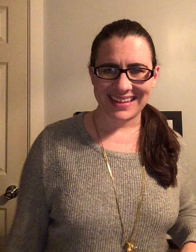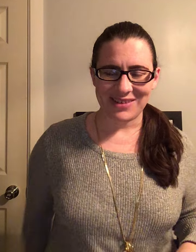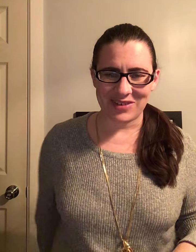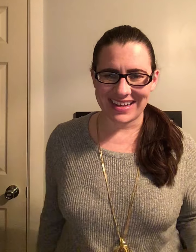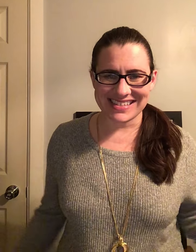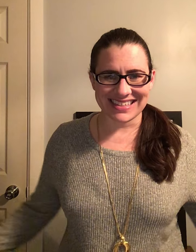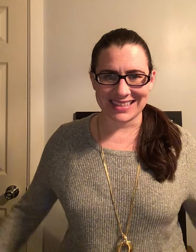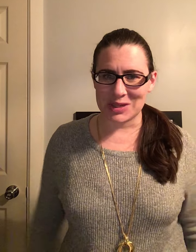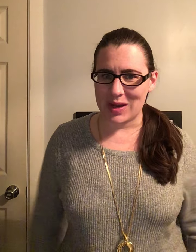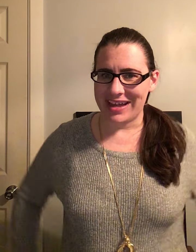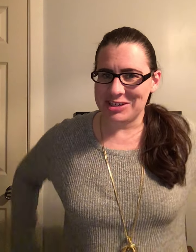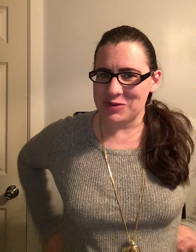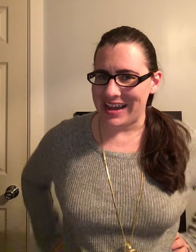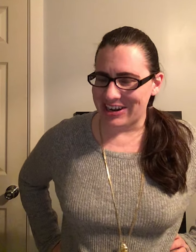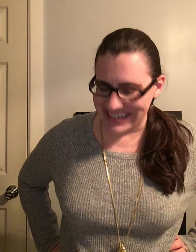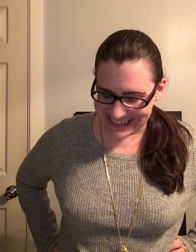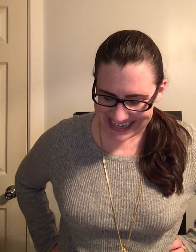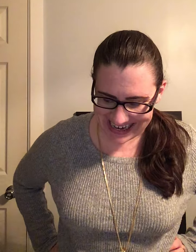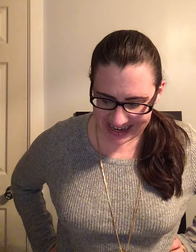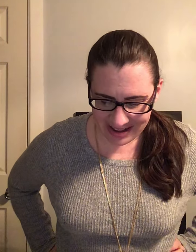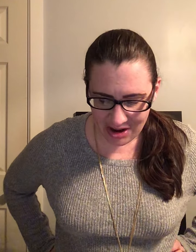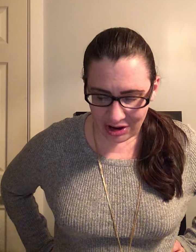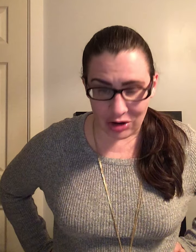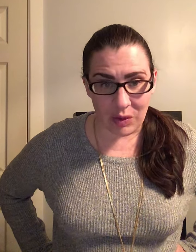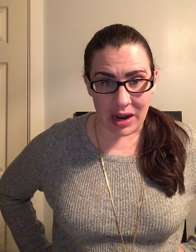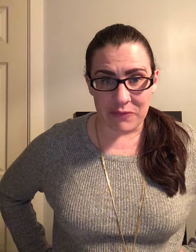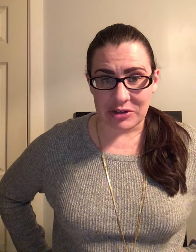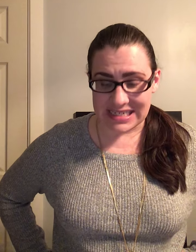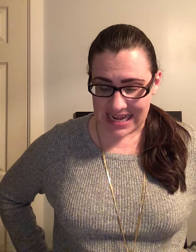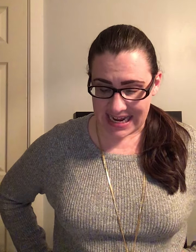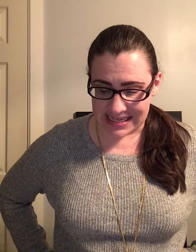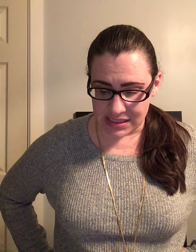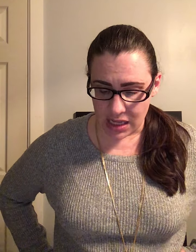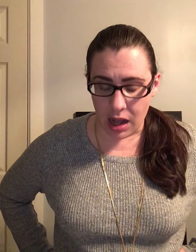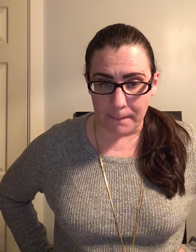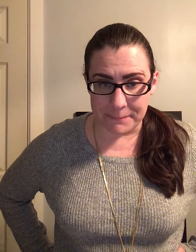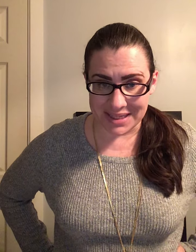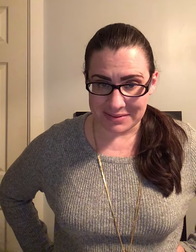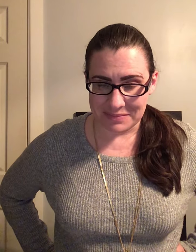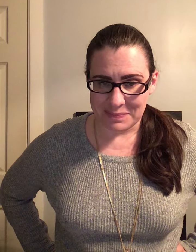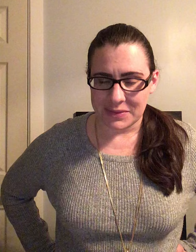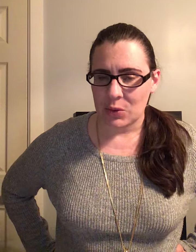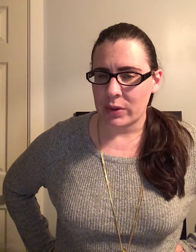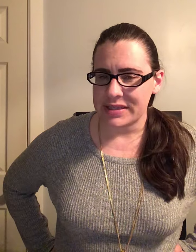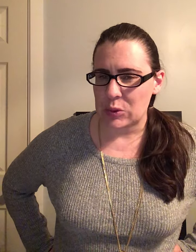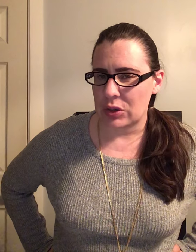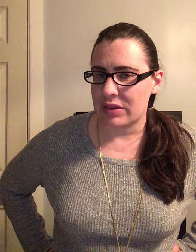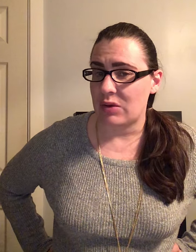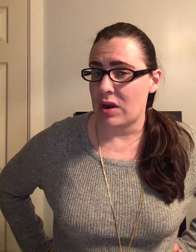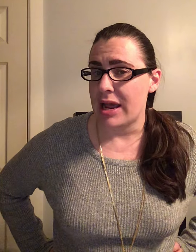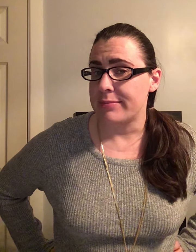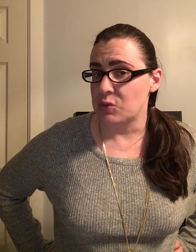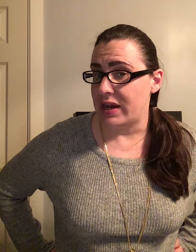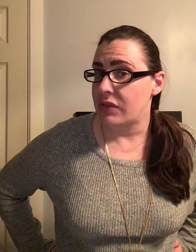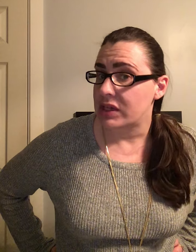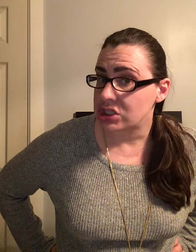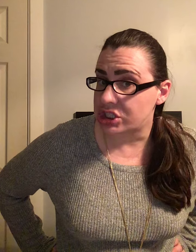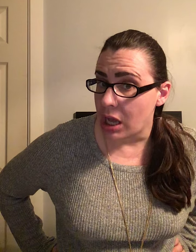Hi friends, let's go ahead and do Hegarty today. Our rhyme for today is ump. What is a word that rhymes with jump?